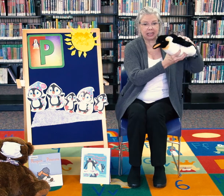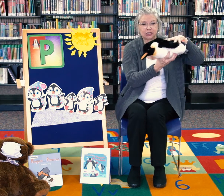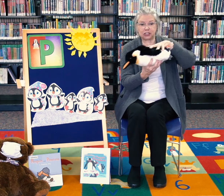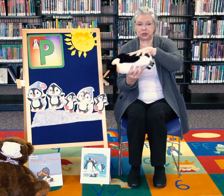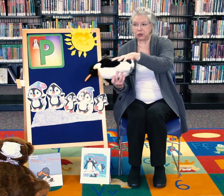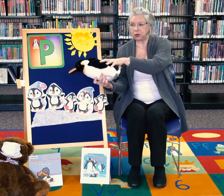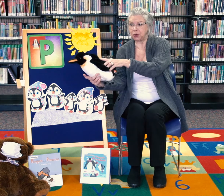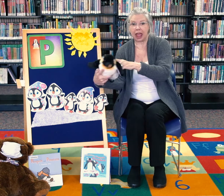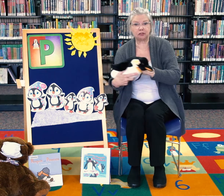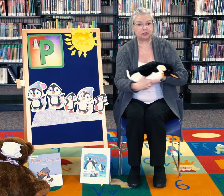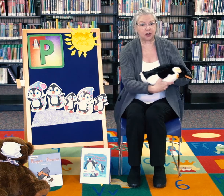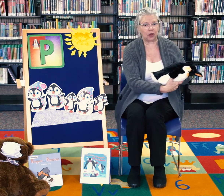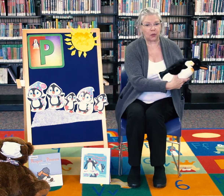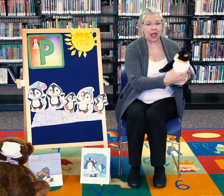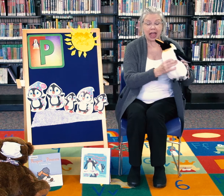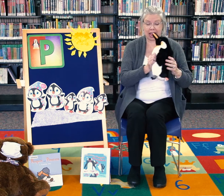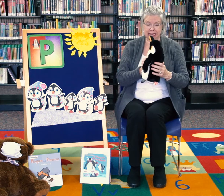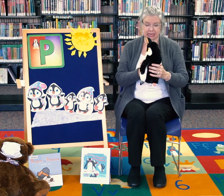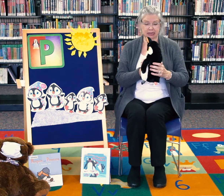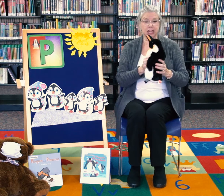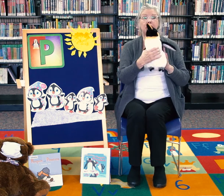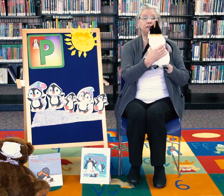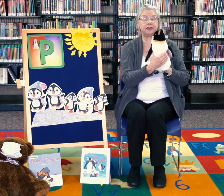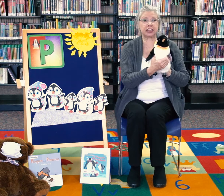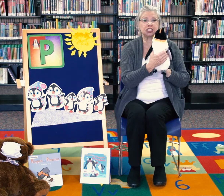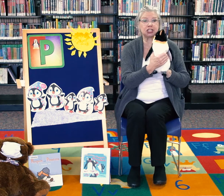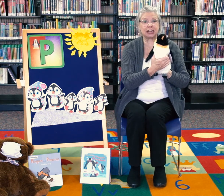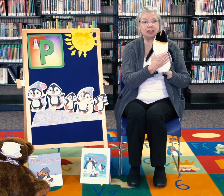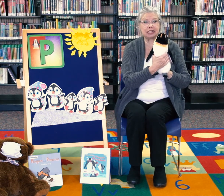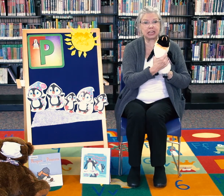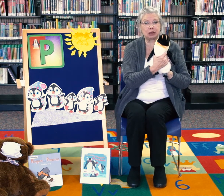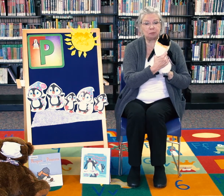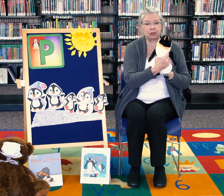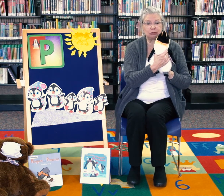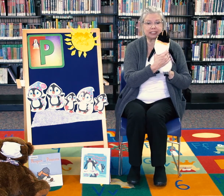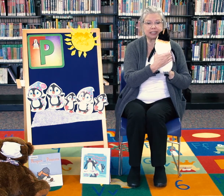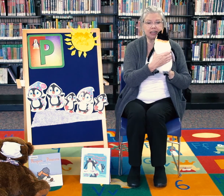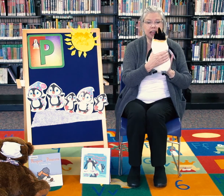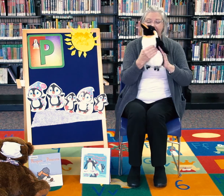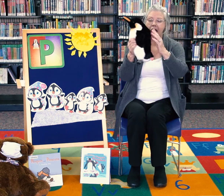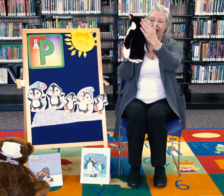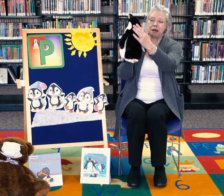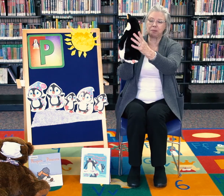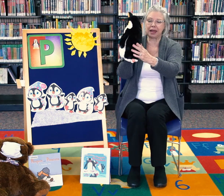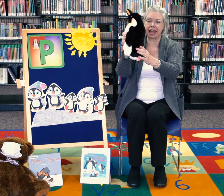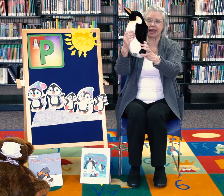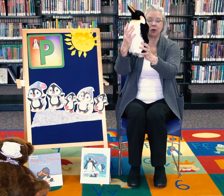to and fro. I eat the fish in the deep blue sea. I'm black and